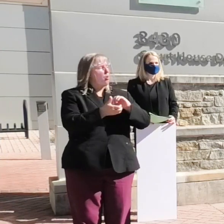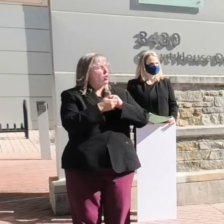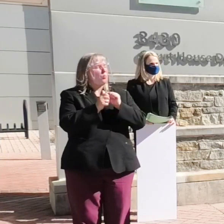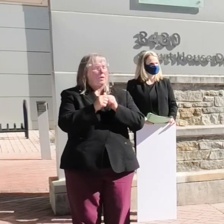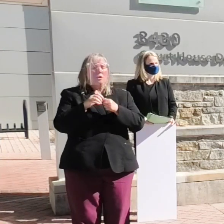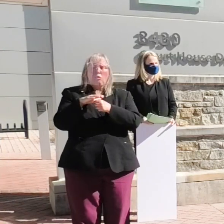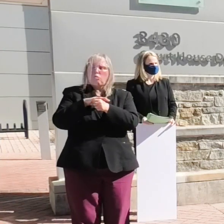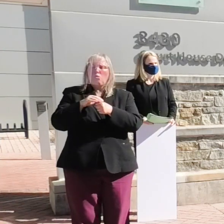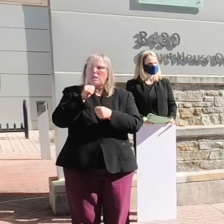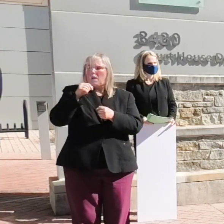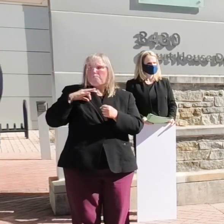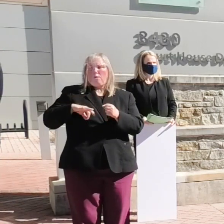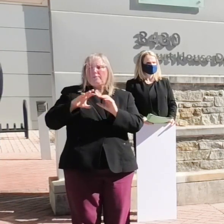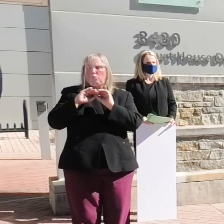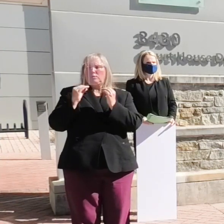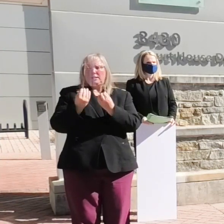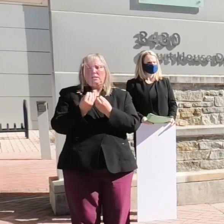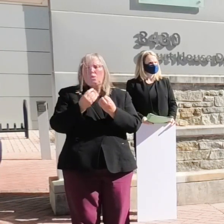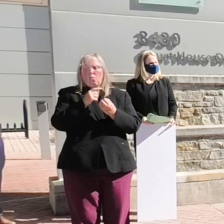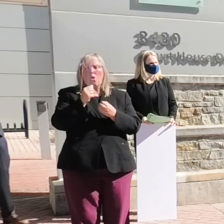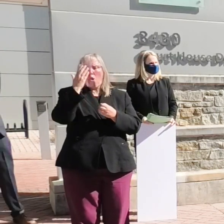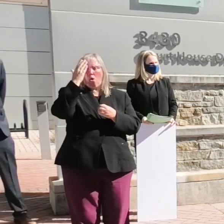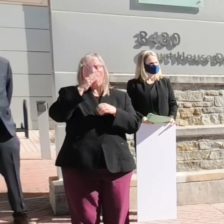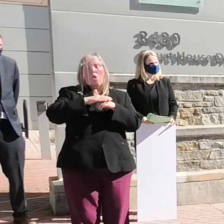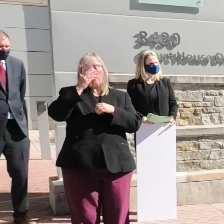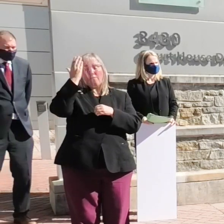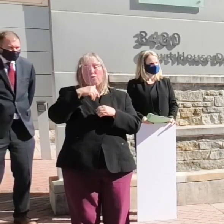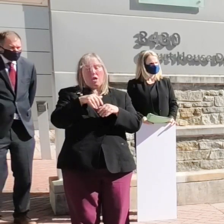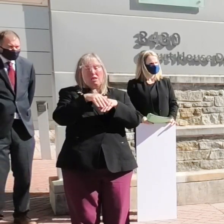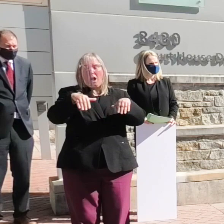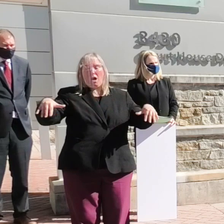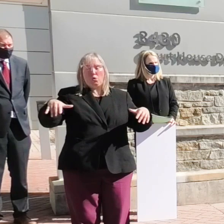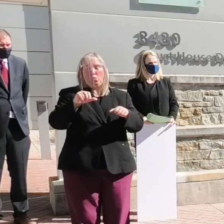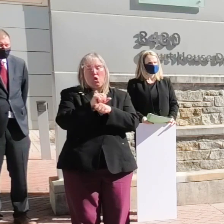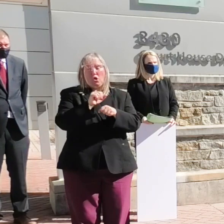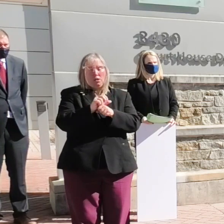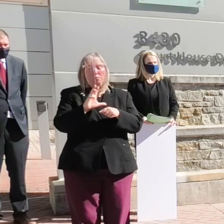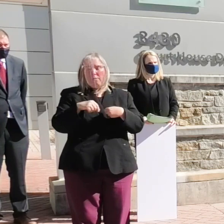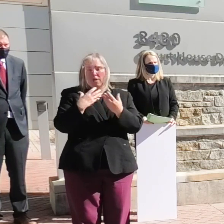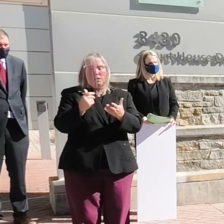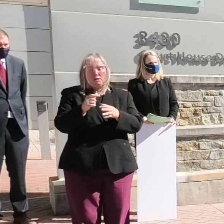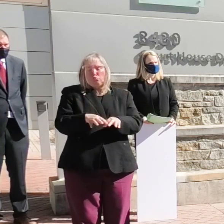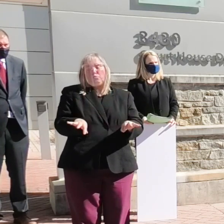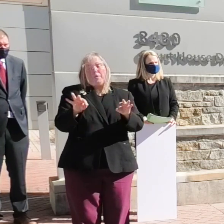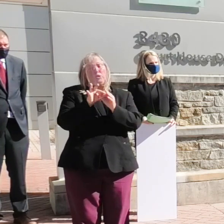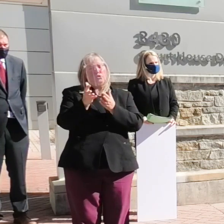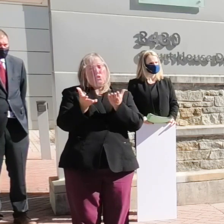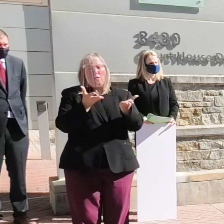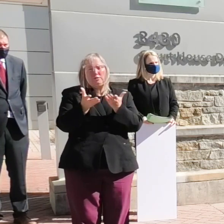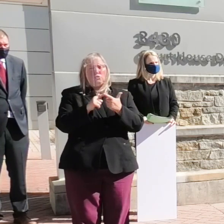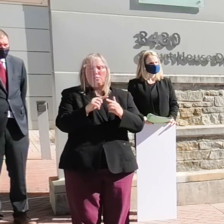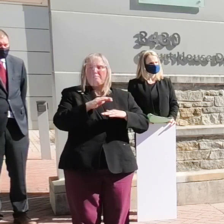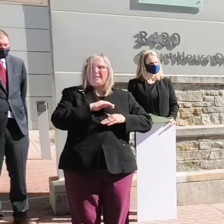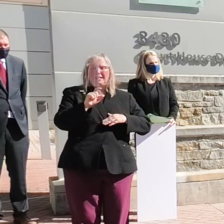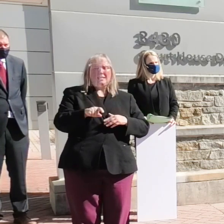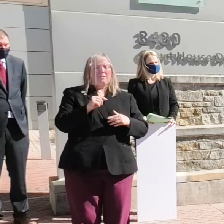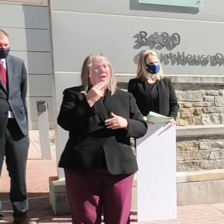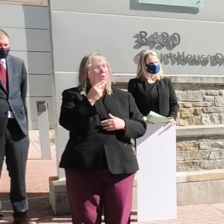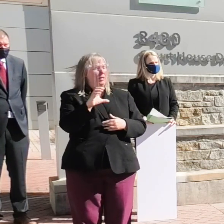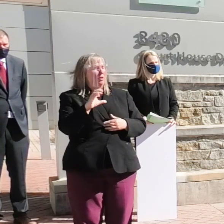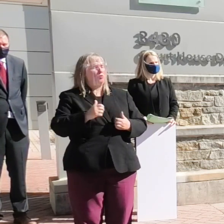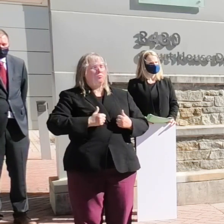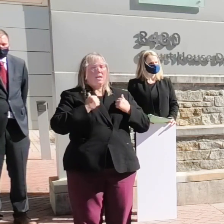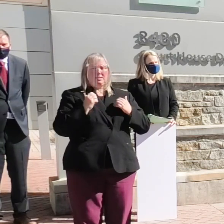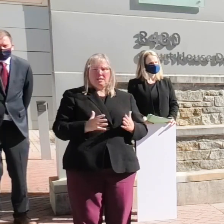the local nonprofits that are on the front lines and are providing critical services to meet the needs of Howard County